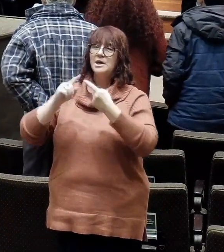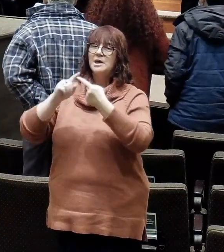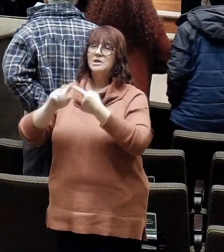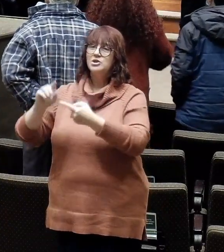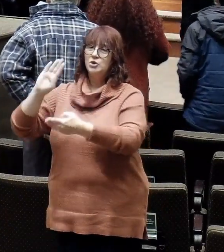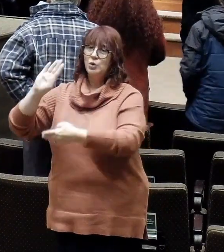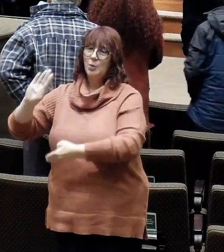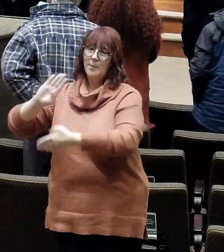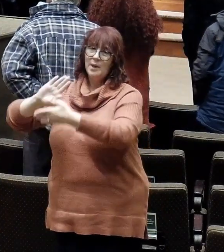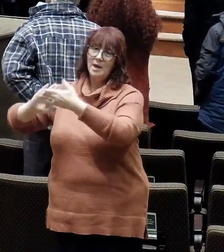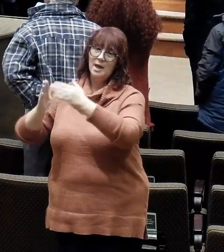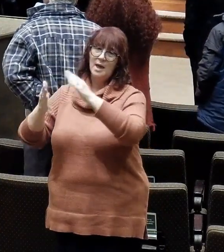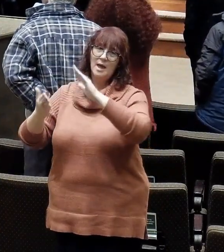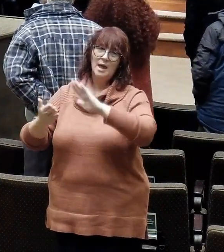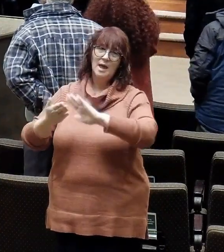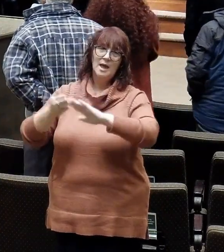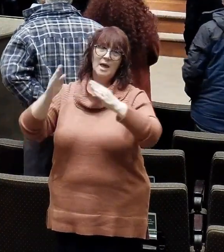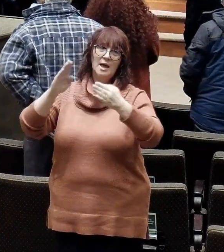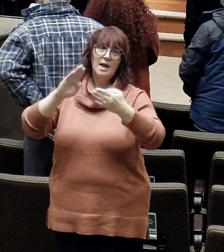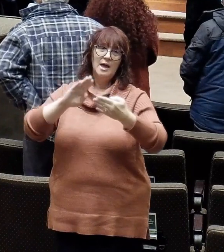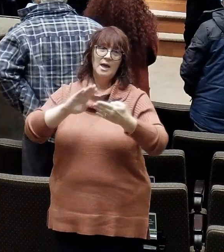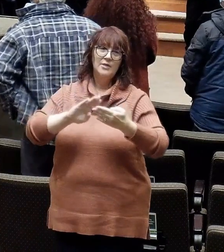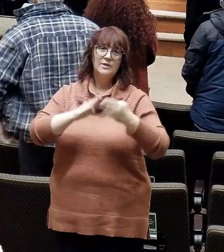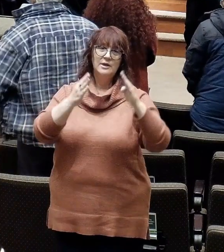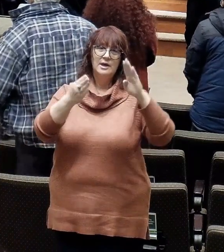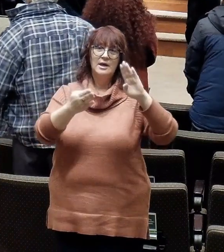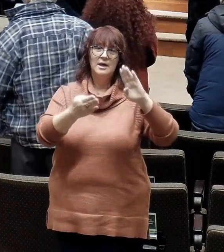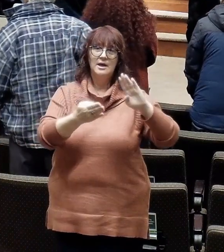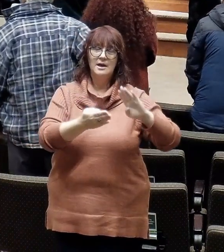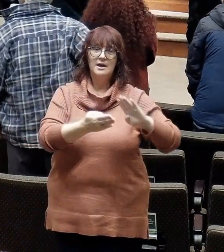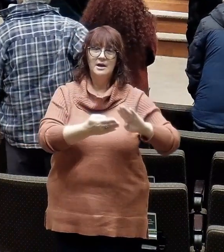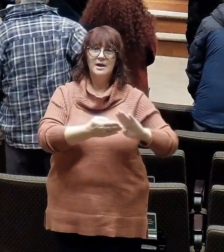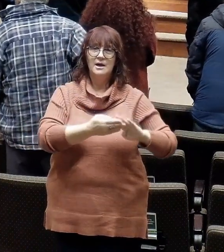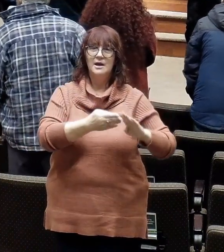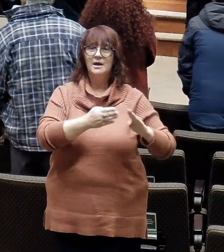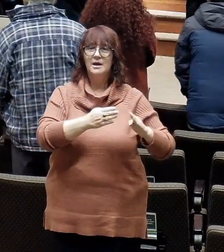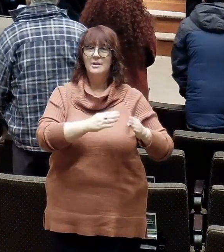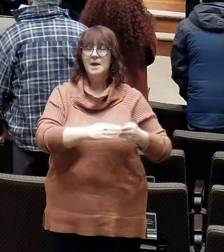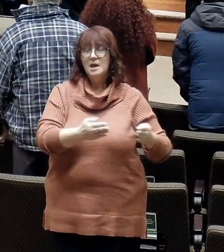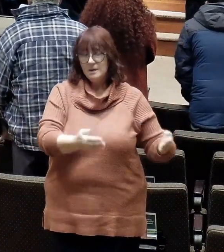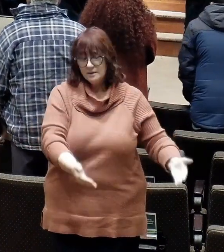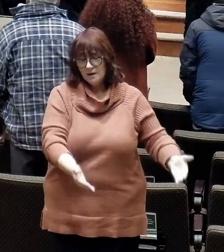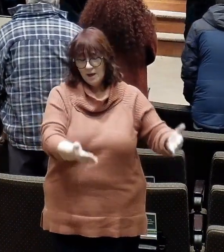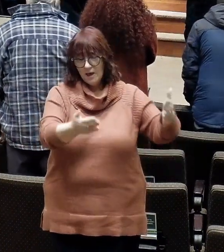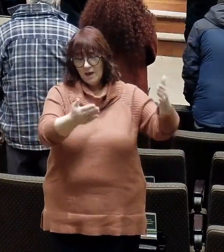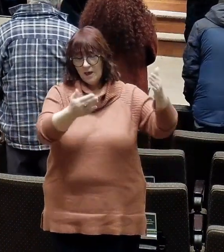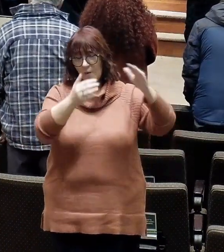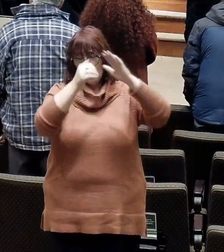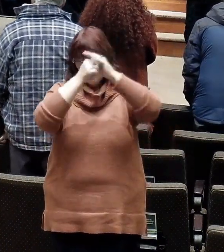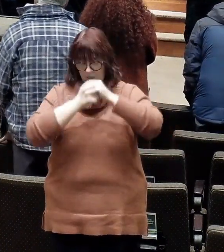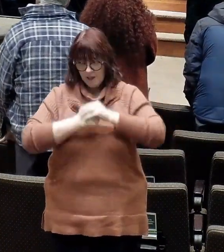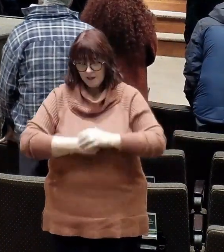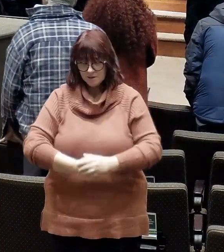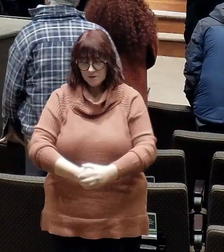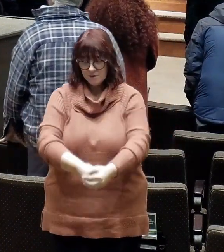Bethlehem. Come and behold